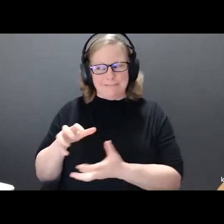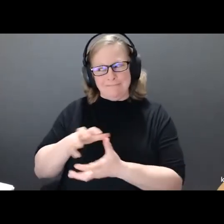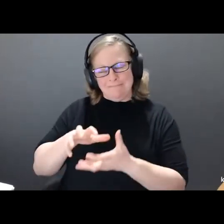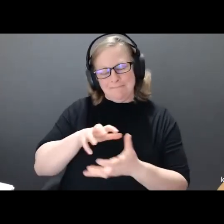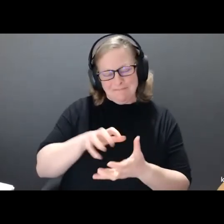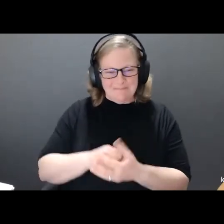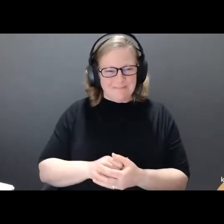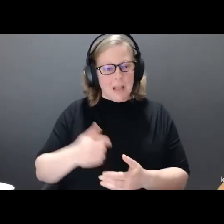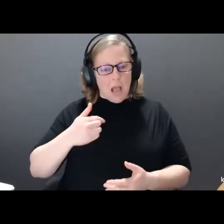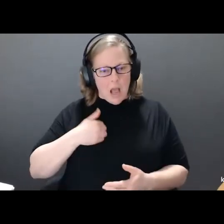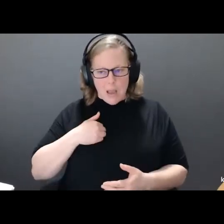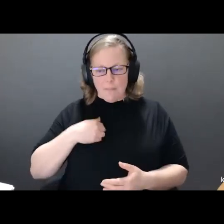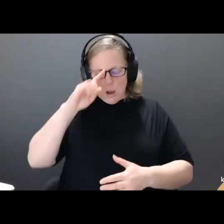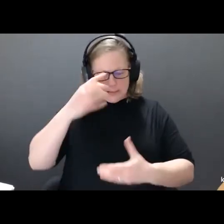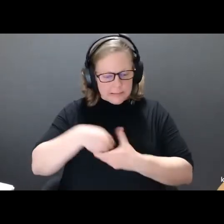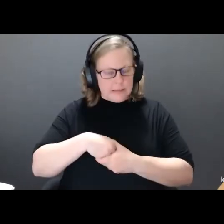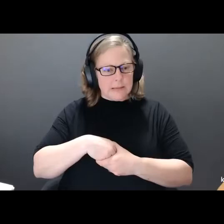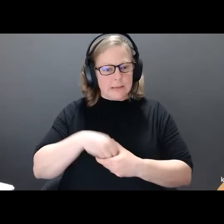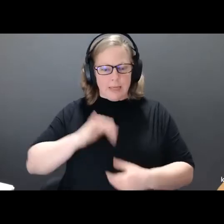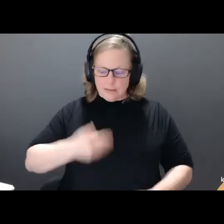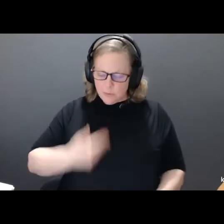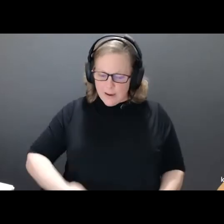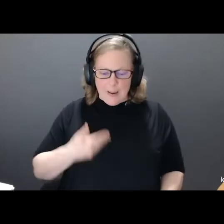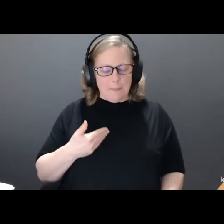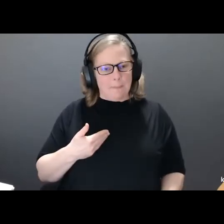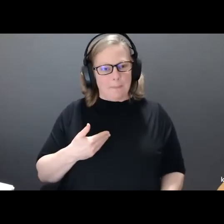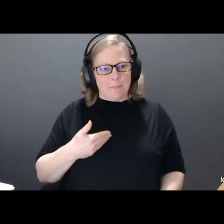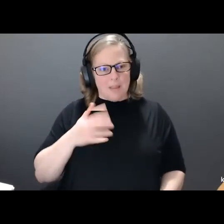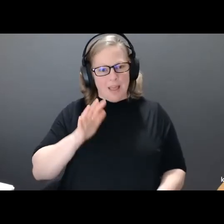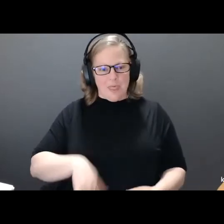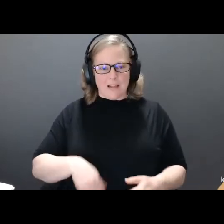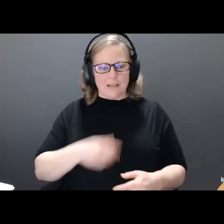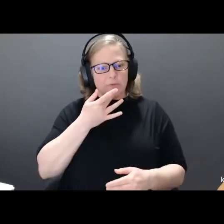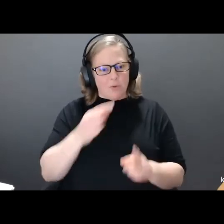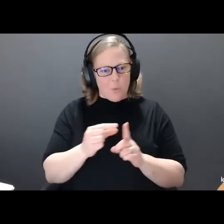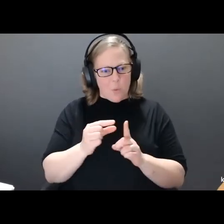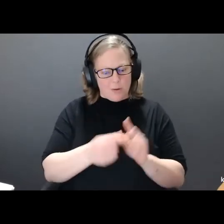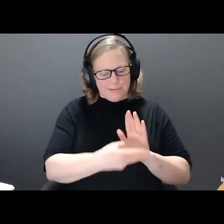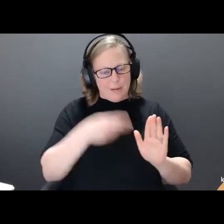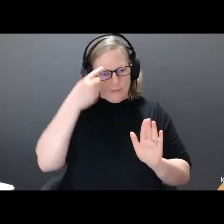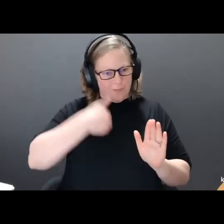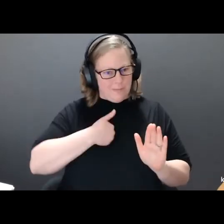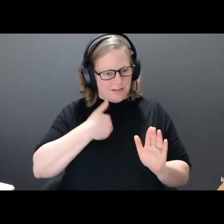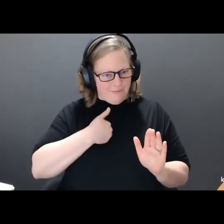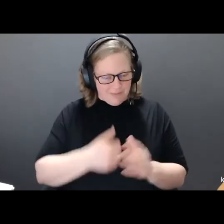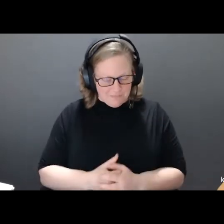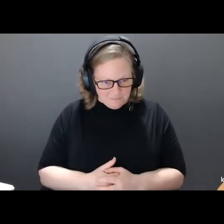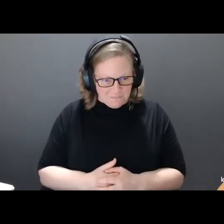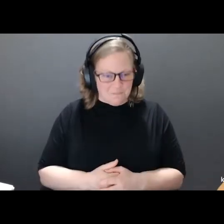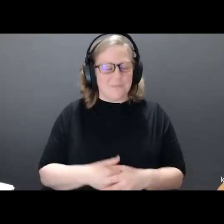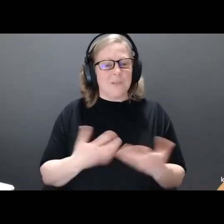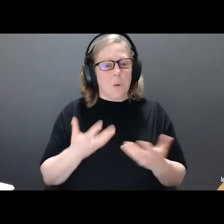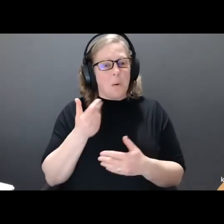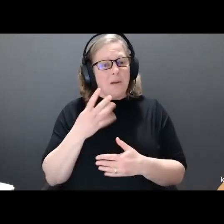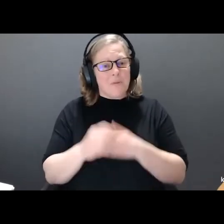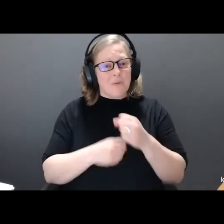I am autistic. That is who I am. And that is the term that I use for myself. So a few years ago,